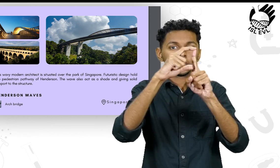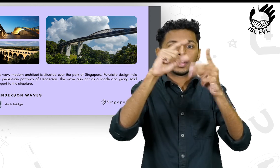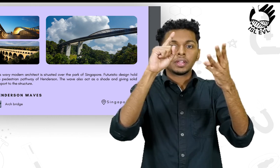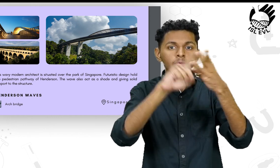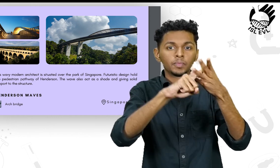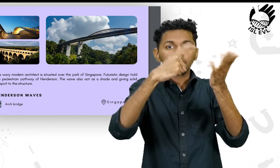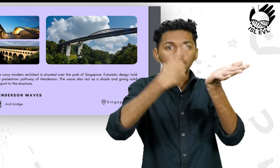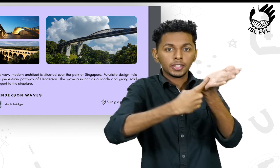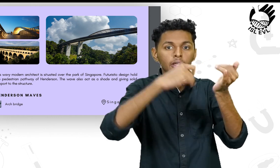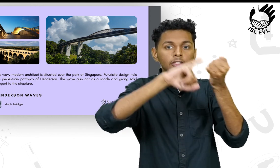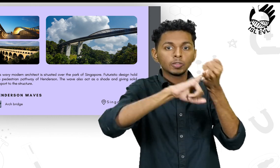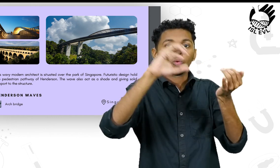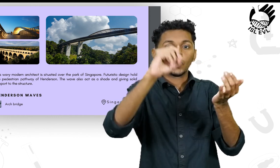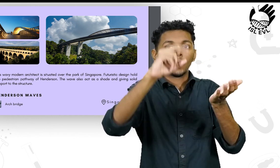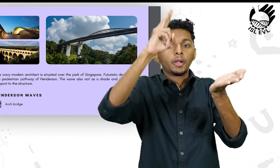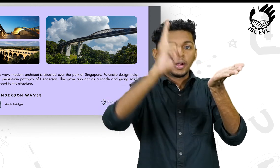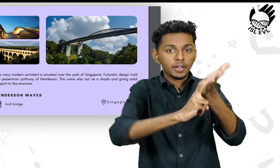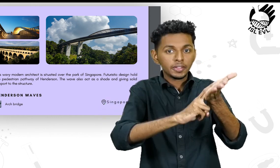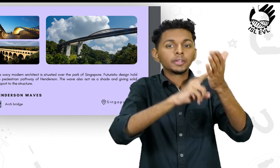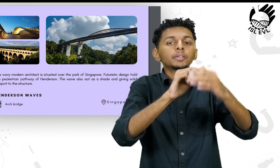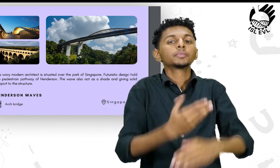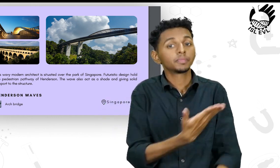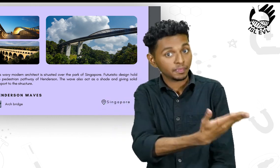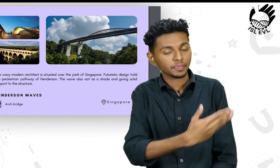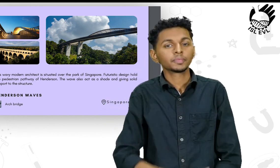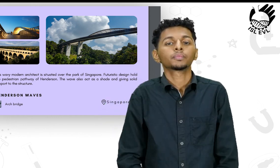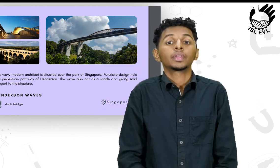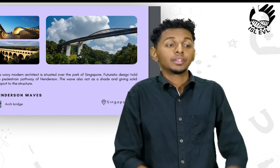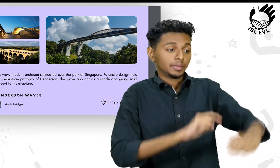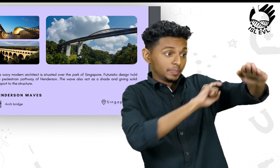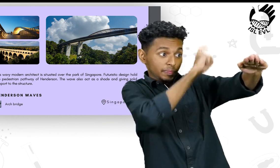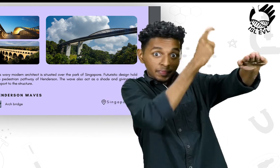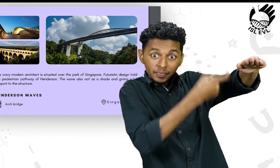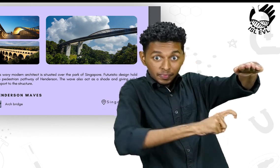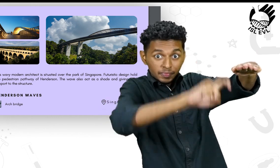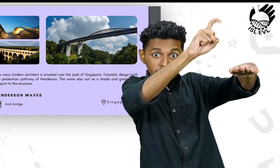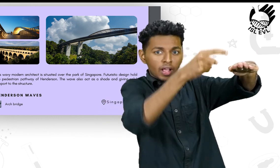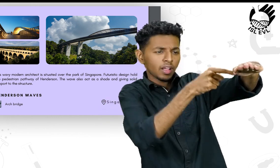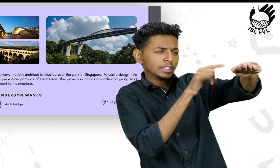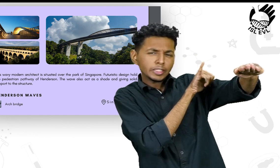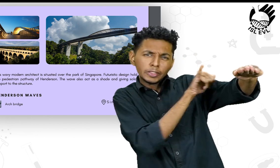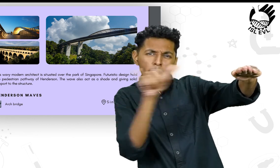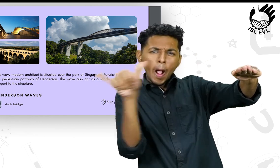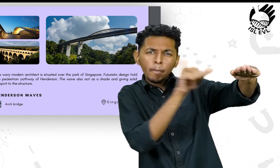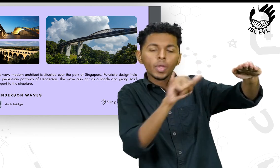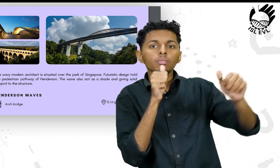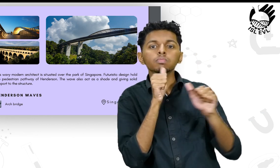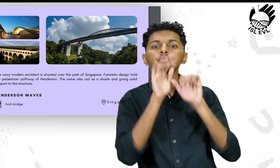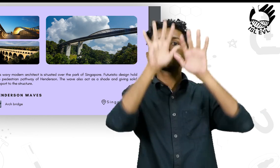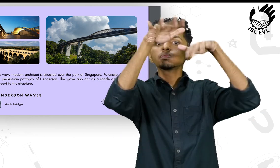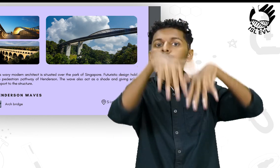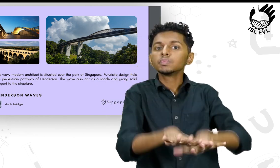The wave also acts as a shade